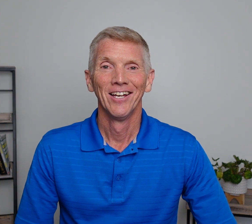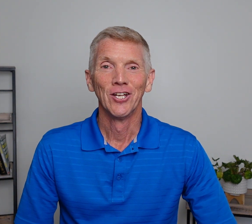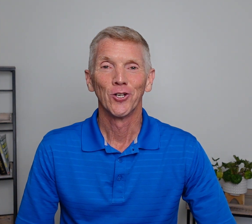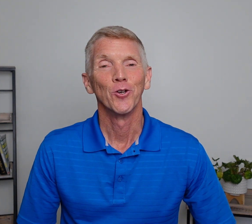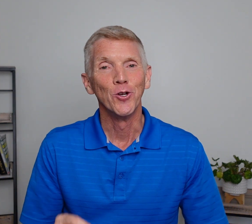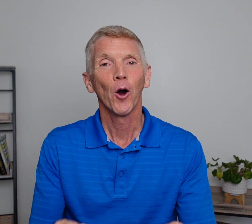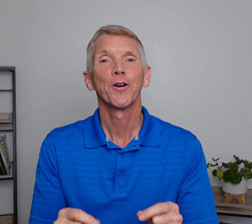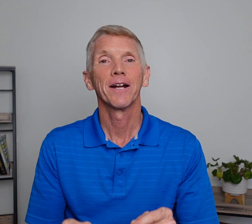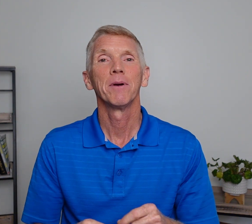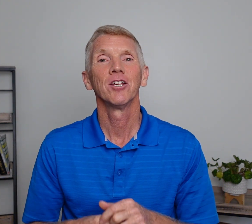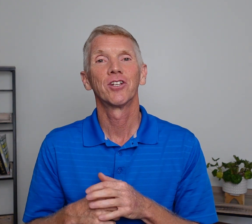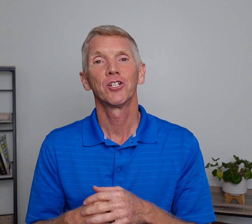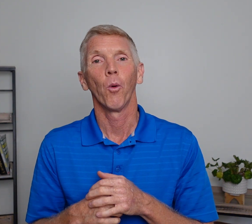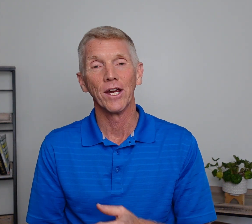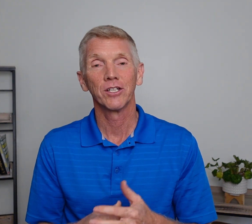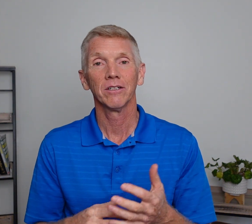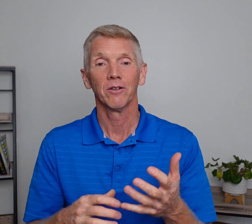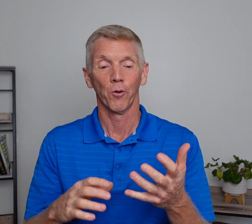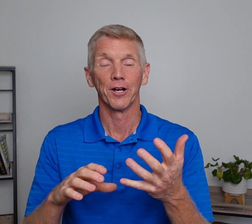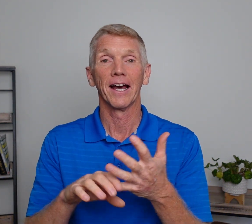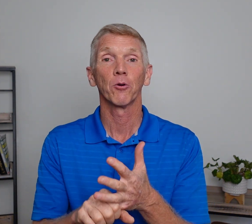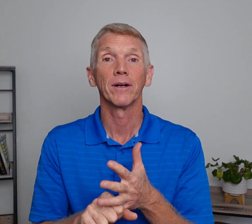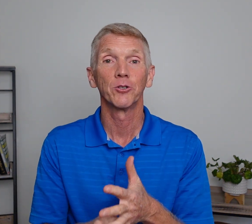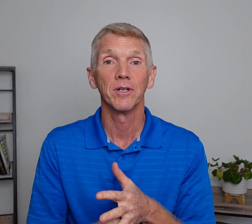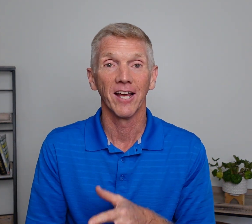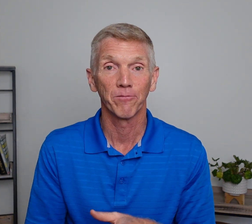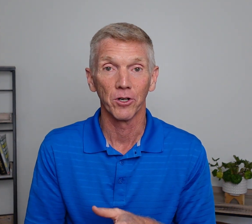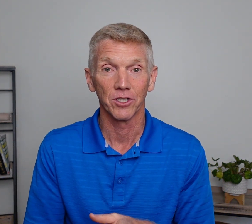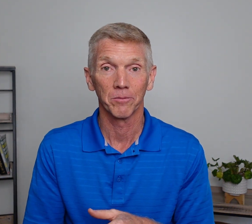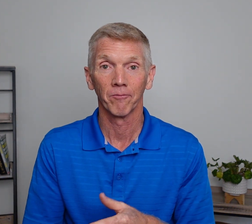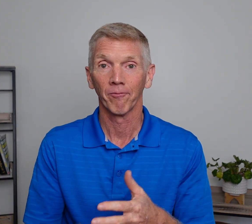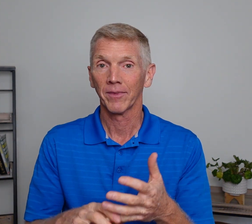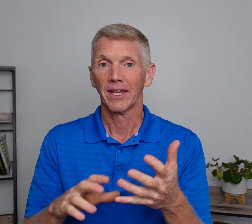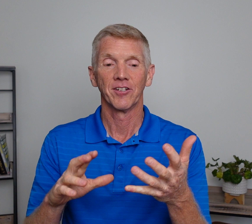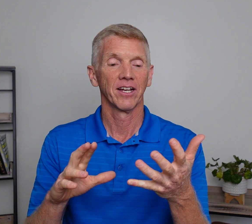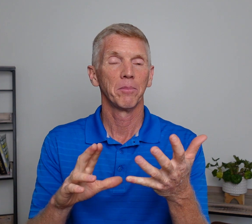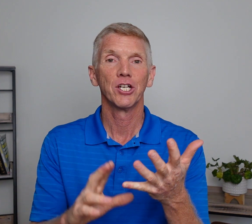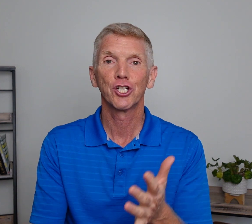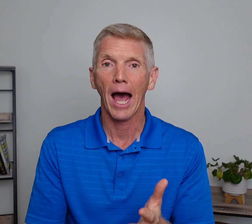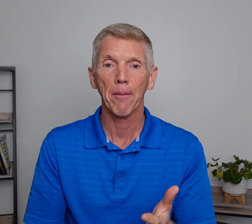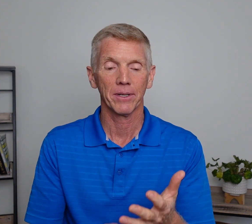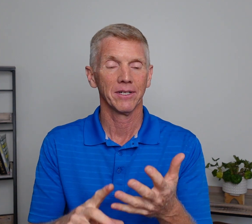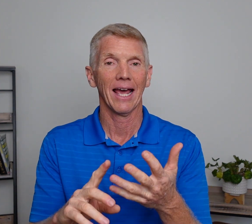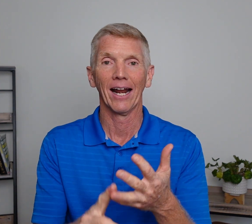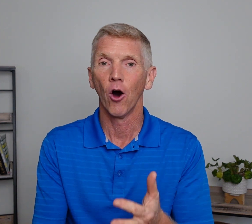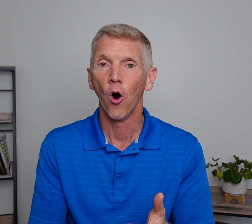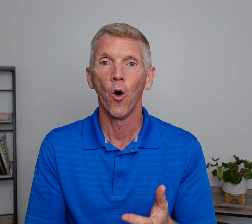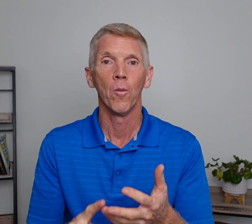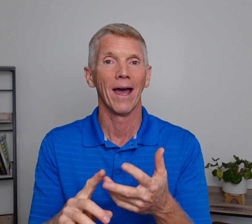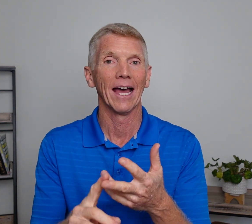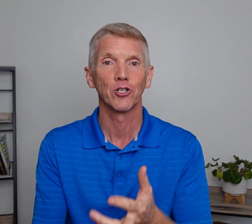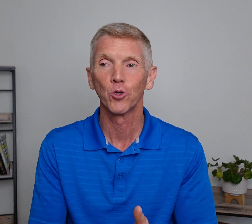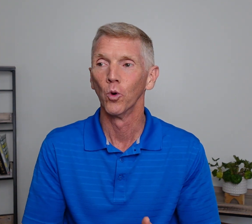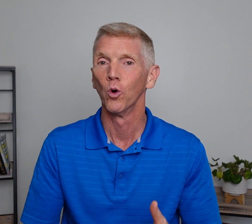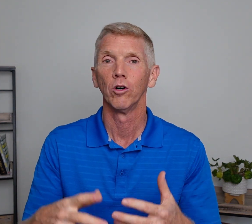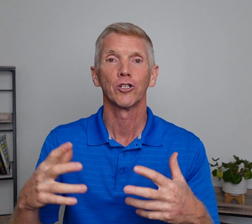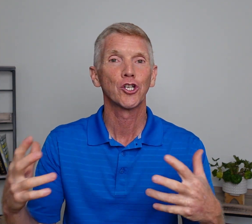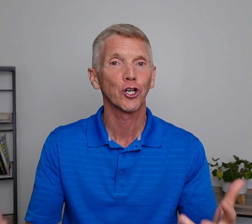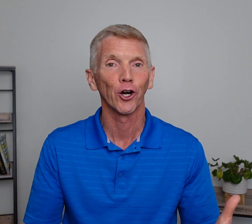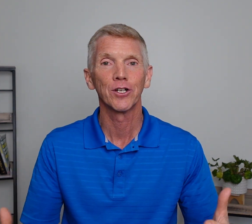So you know you're going to be in a situation where you're going to run into a deaf person. It's going to be shopping at home, at school, church,